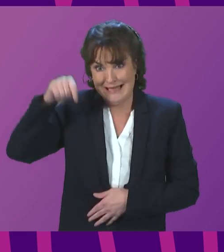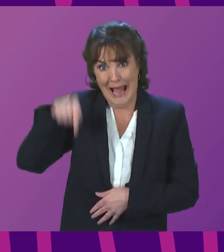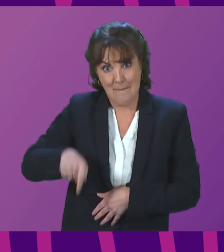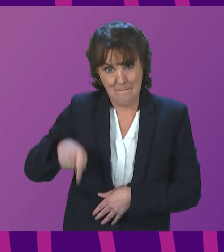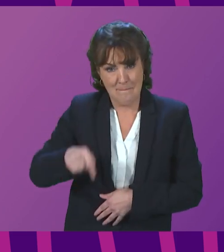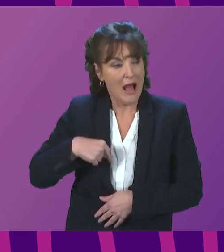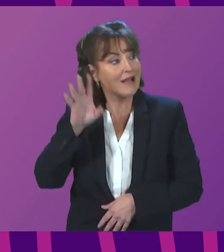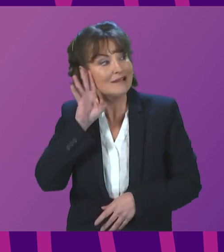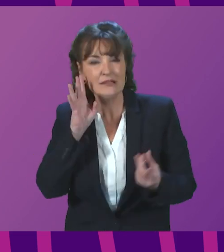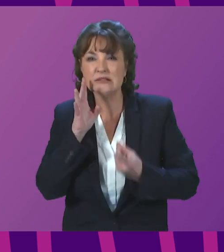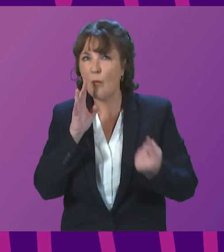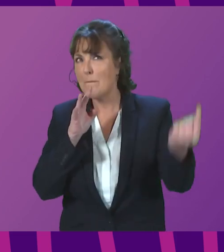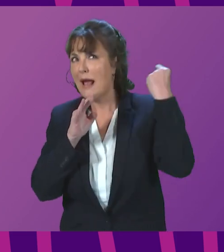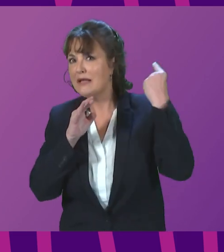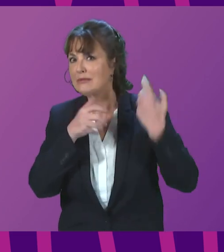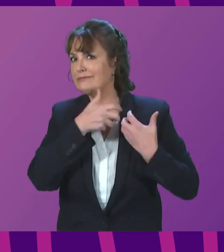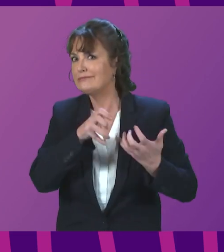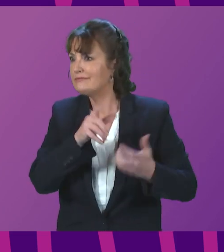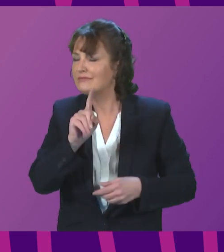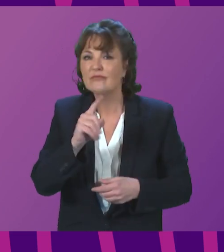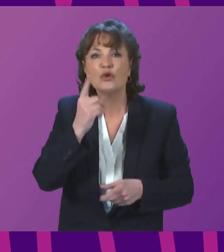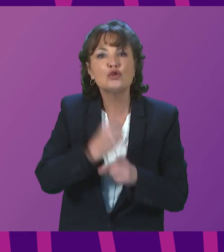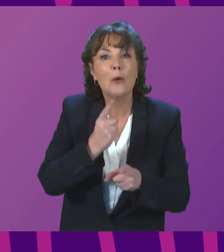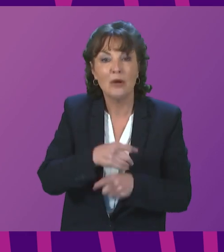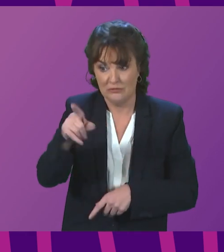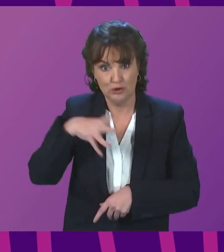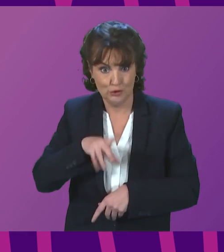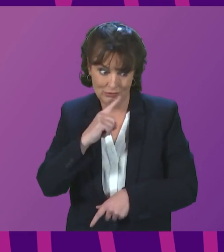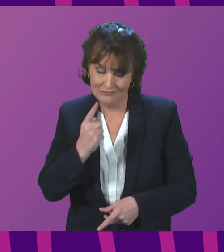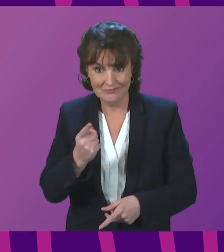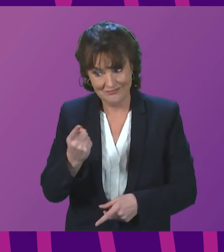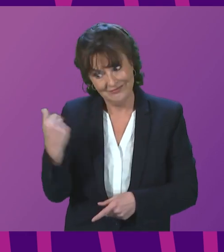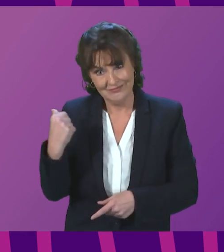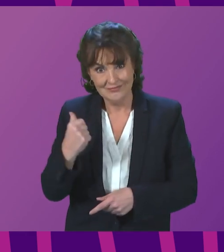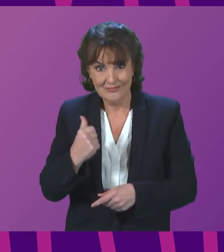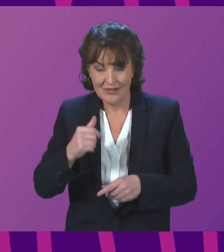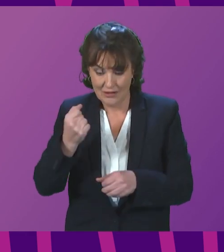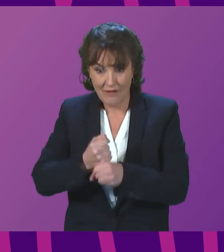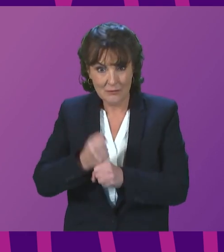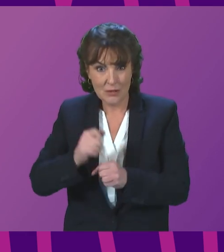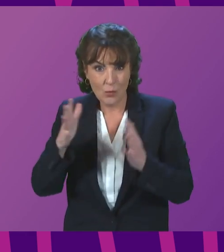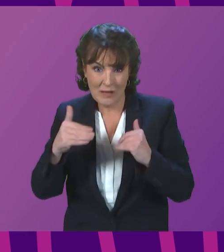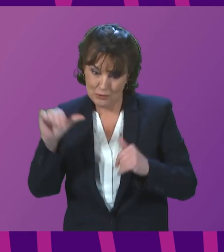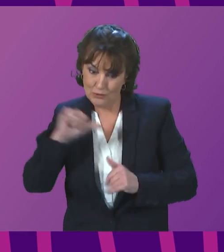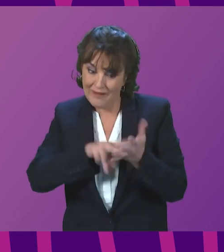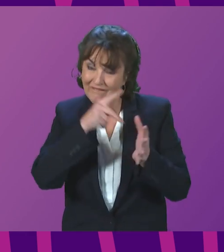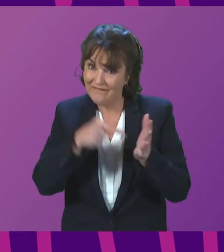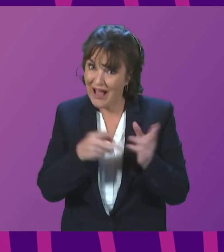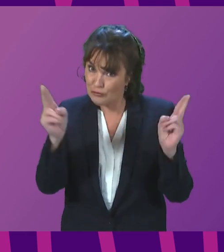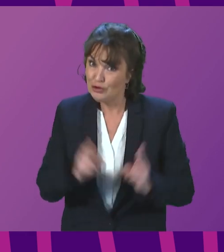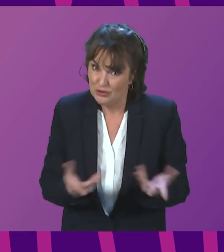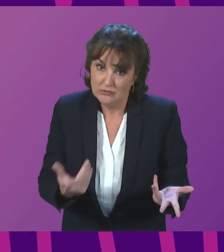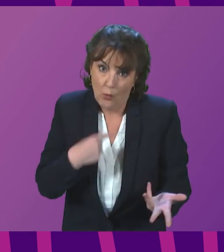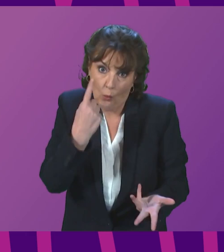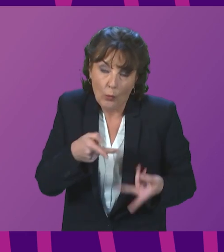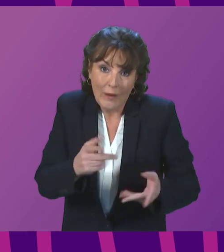from a sedentary position behind me, action on reducing VAT. Medium to longer term, the reality is, and